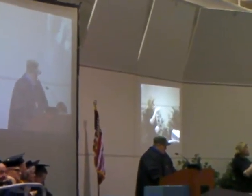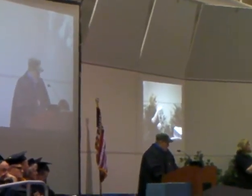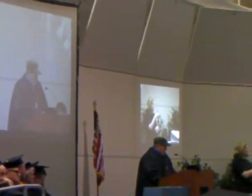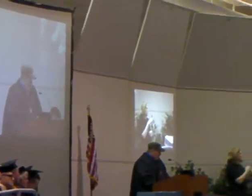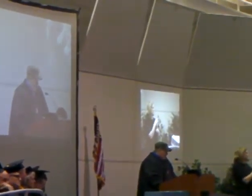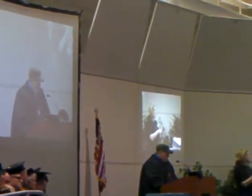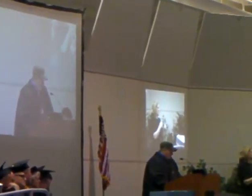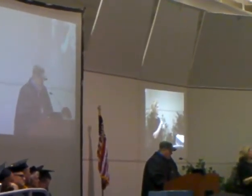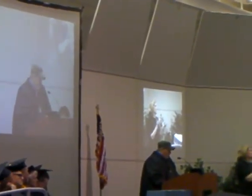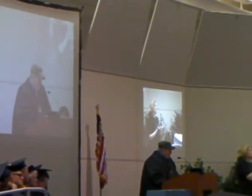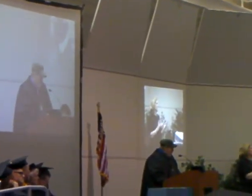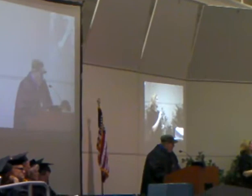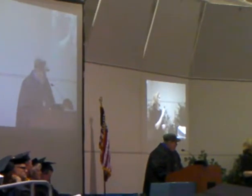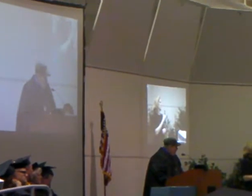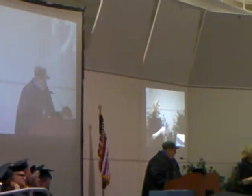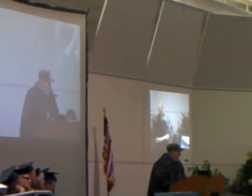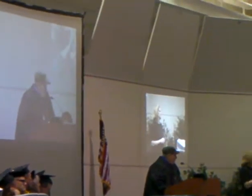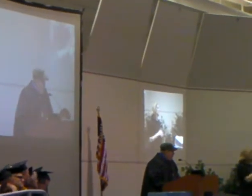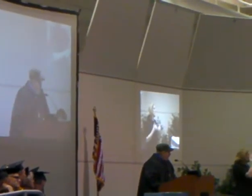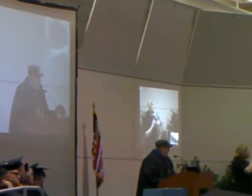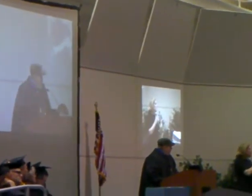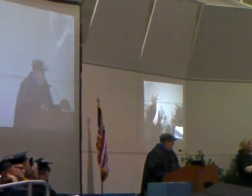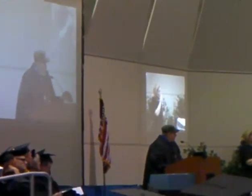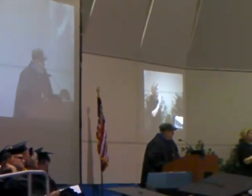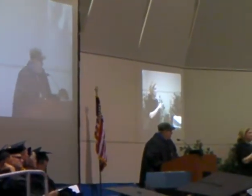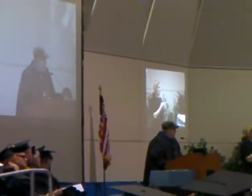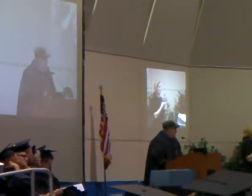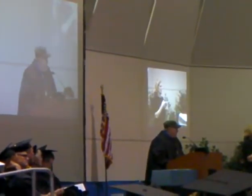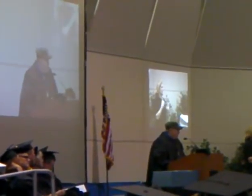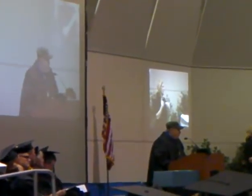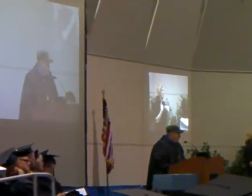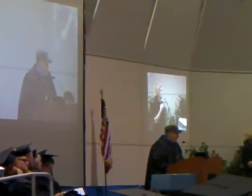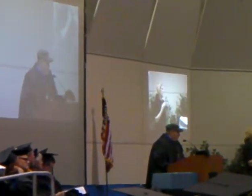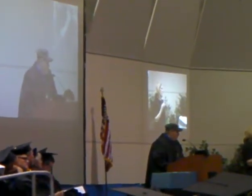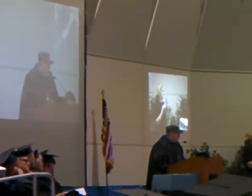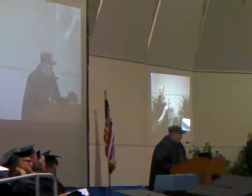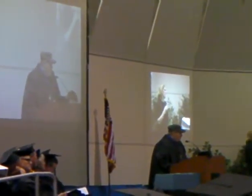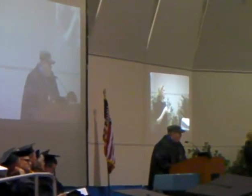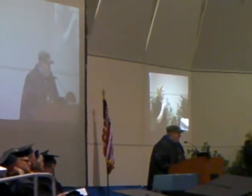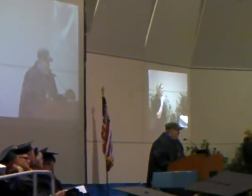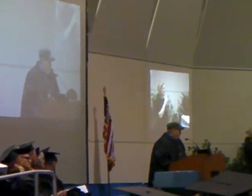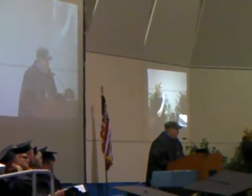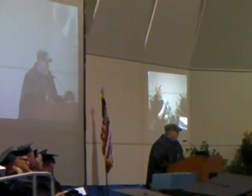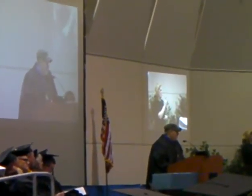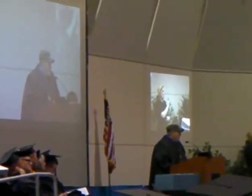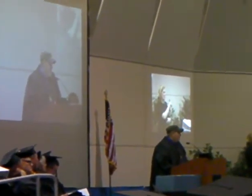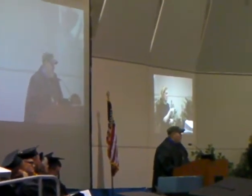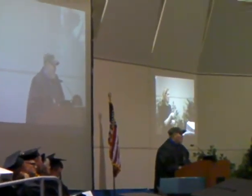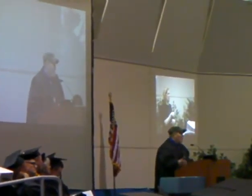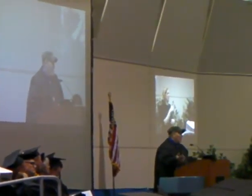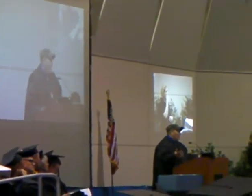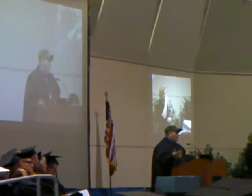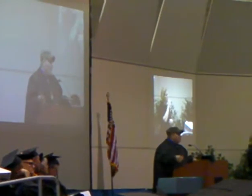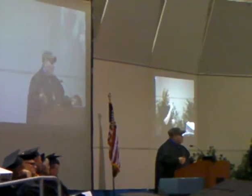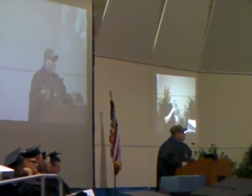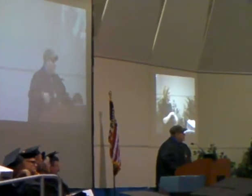Now, for my friends. I have many. And I want to thank you, one and all, for the time that you've taken